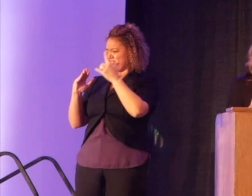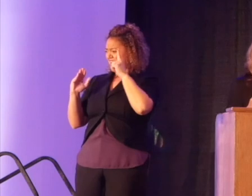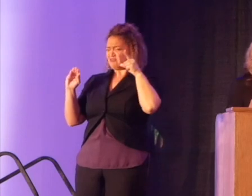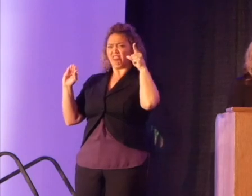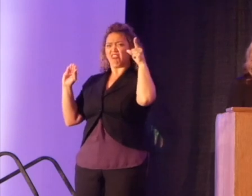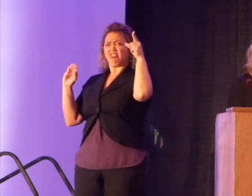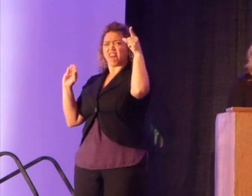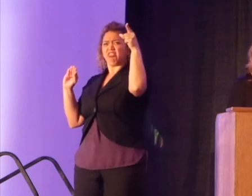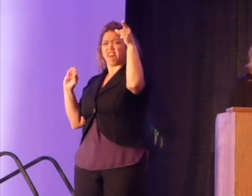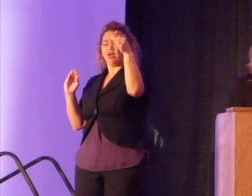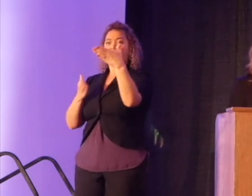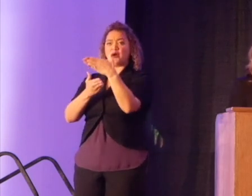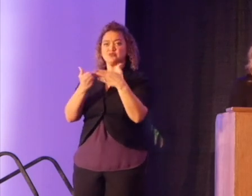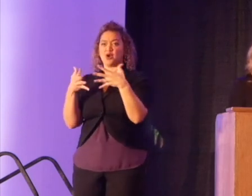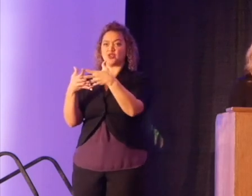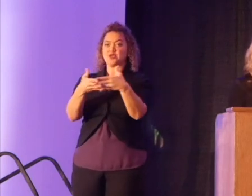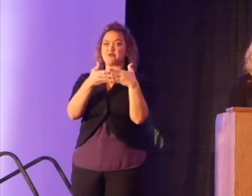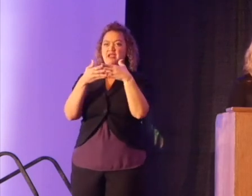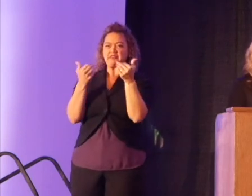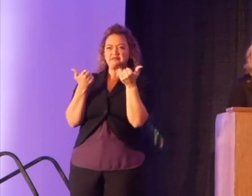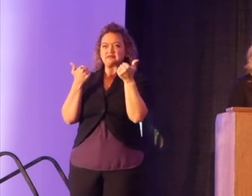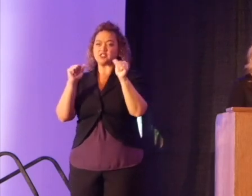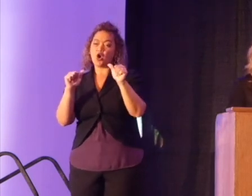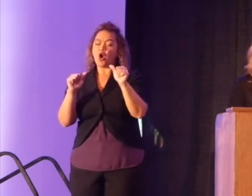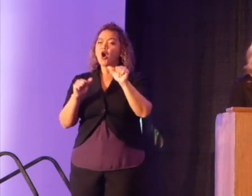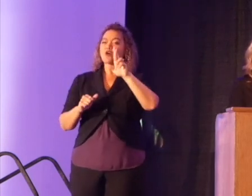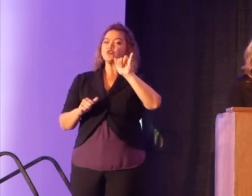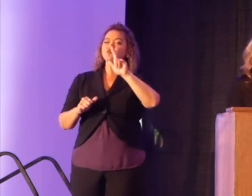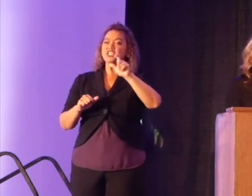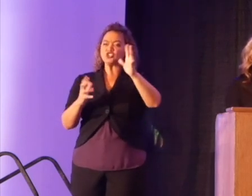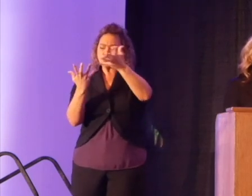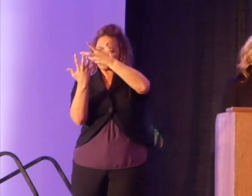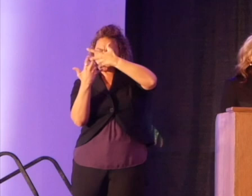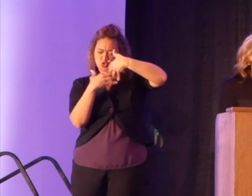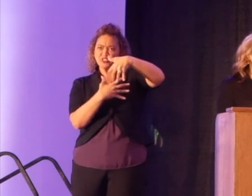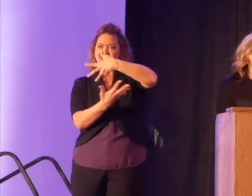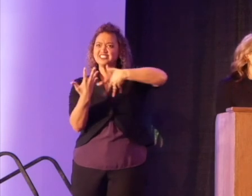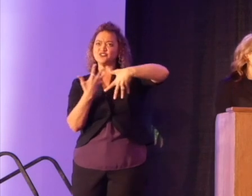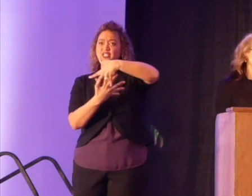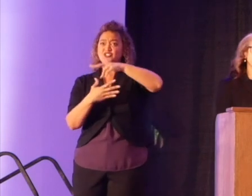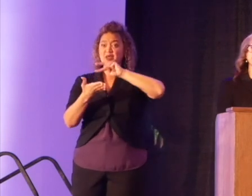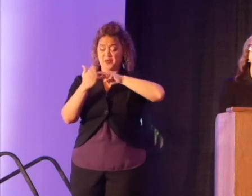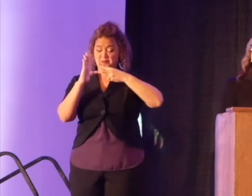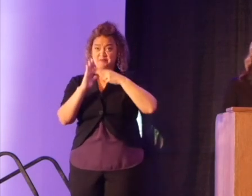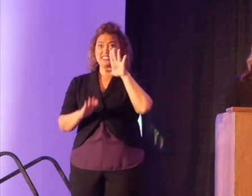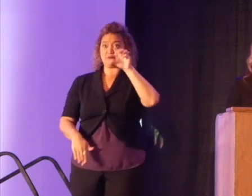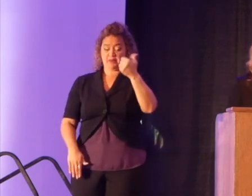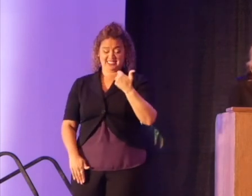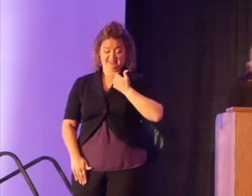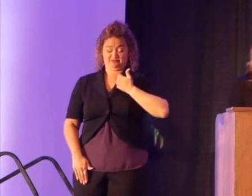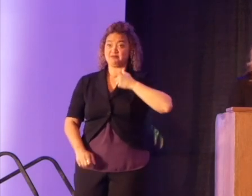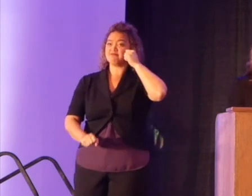I was part of the great American experiment of racial integration, desegregation busing that transported me